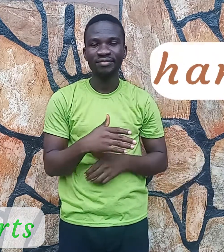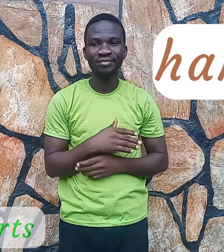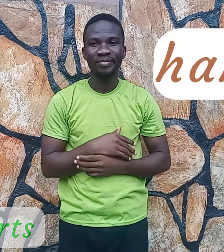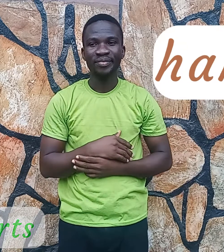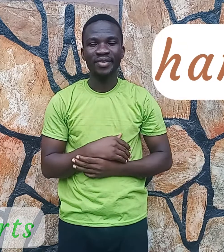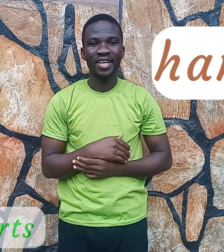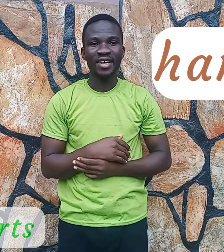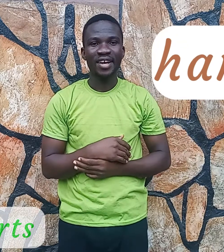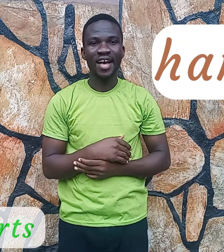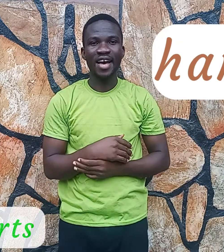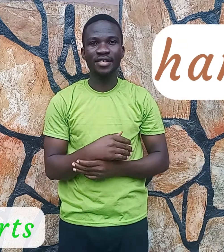Hand.